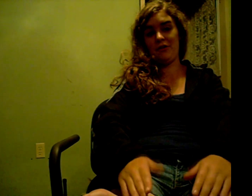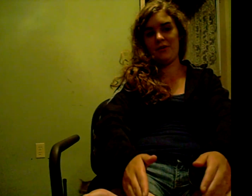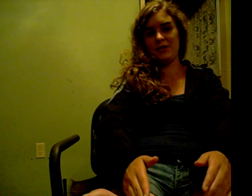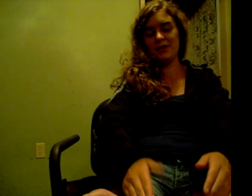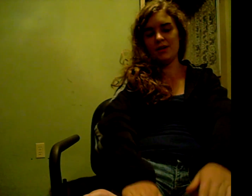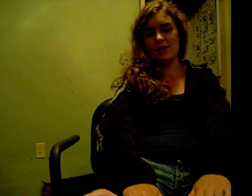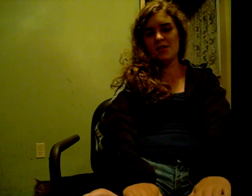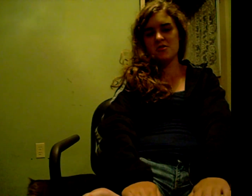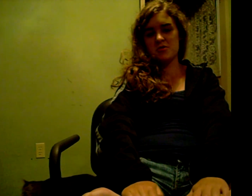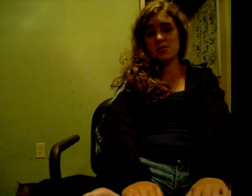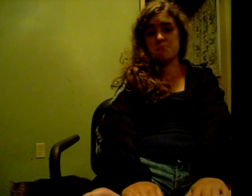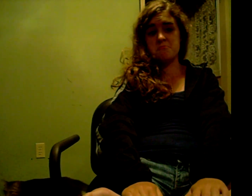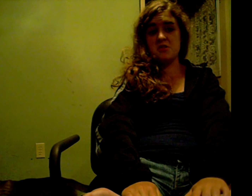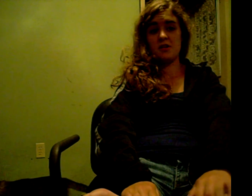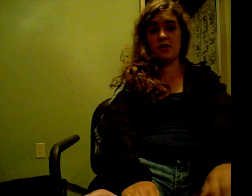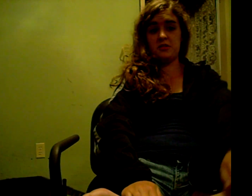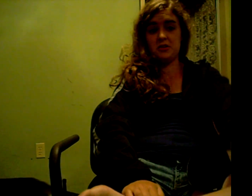dog. Yeah, that's it.